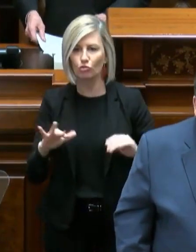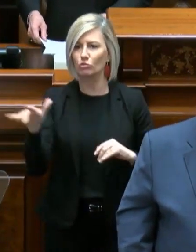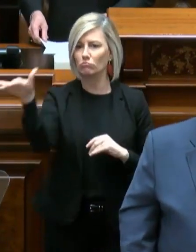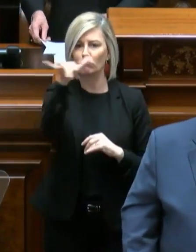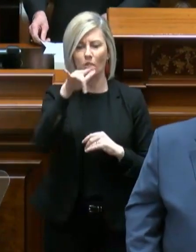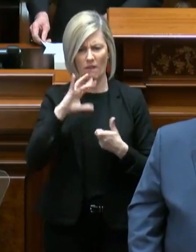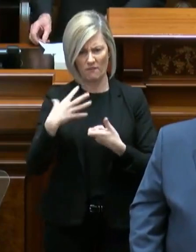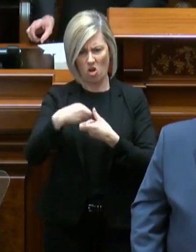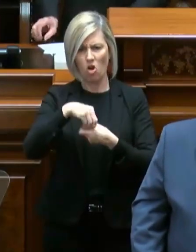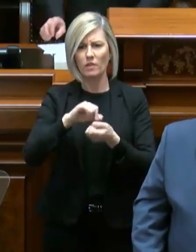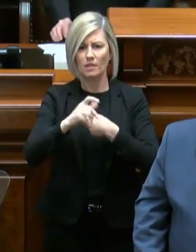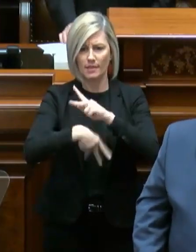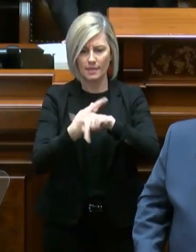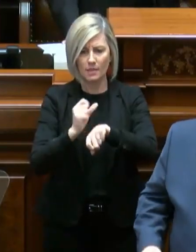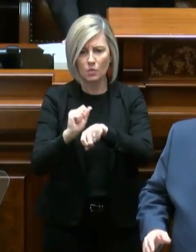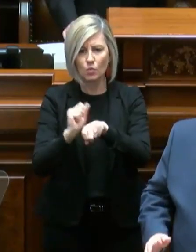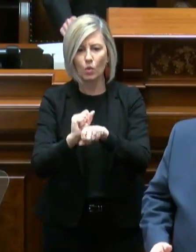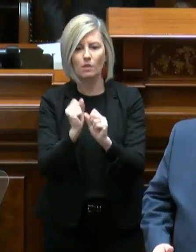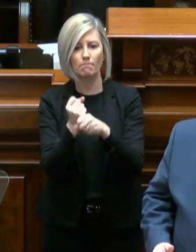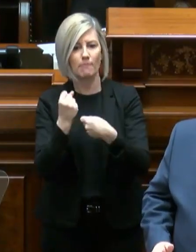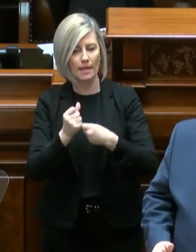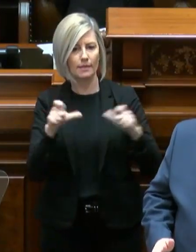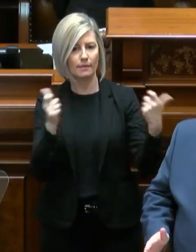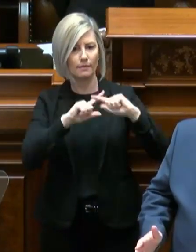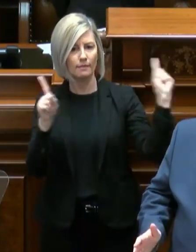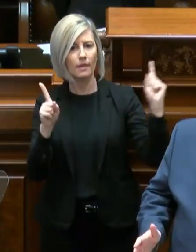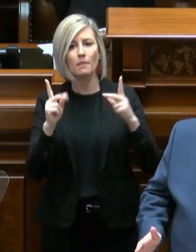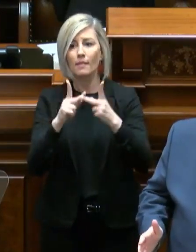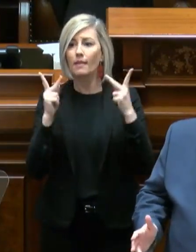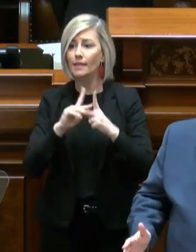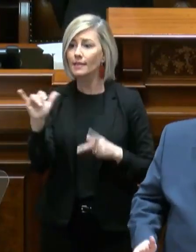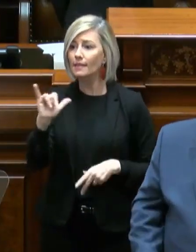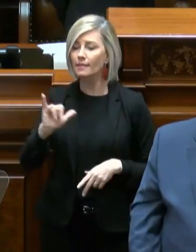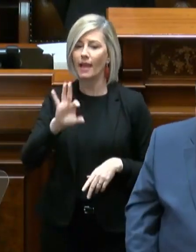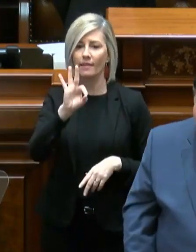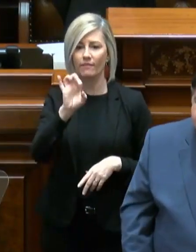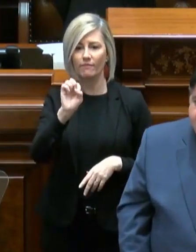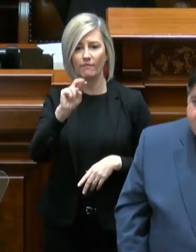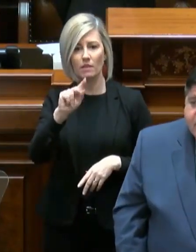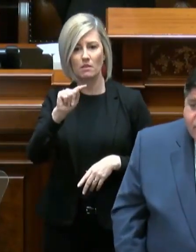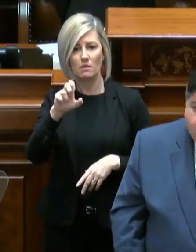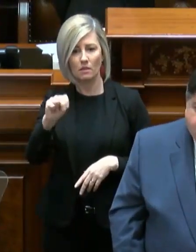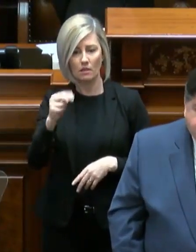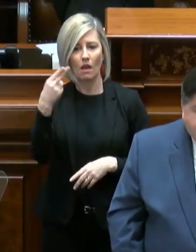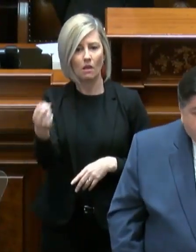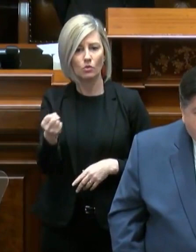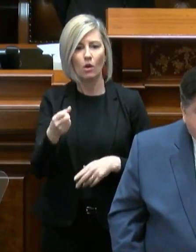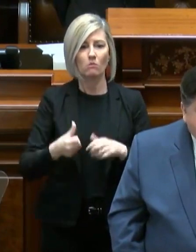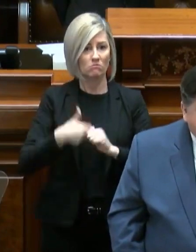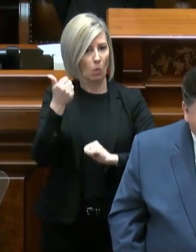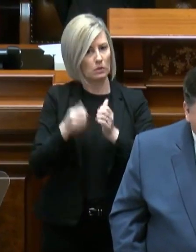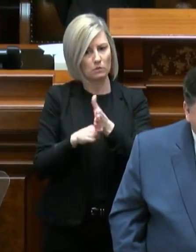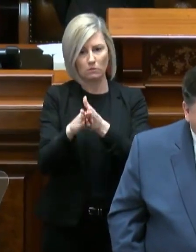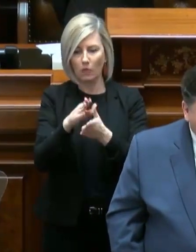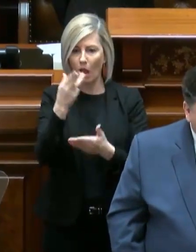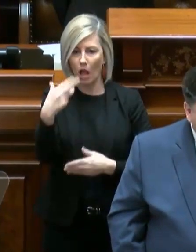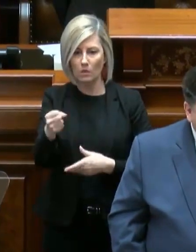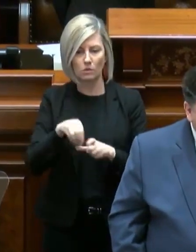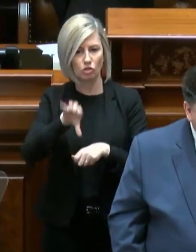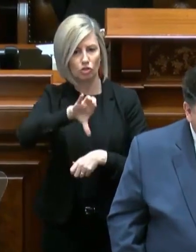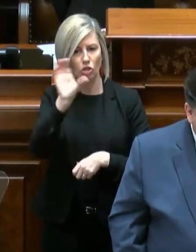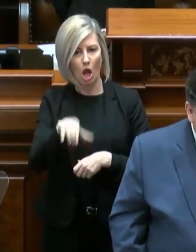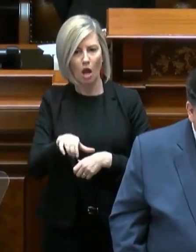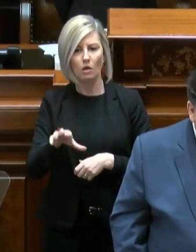engaged in this work, and it's making a difference at places like Fenton High School, a majority minority high school in